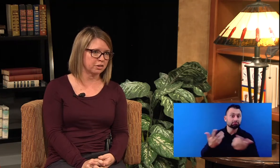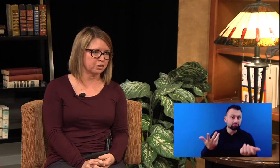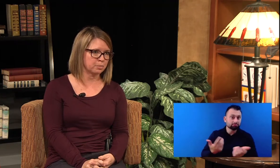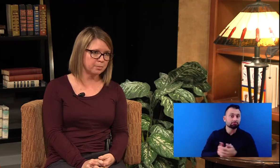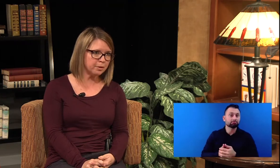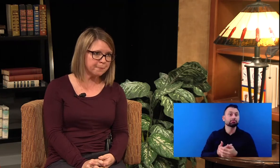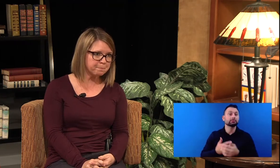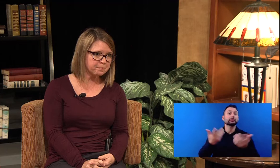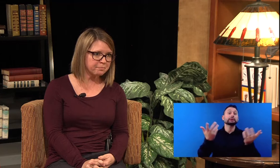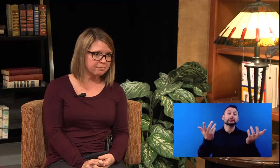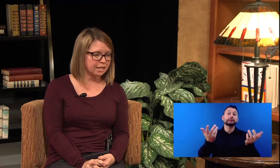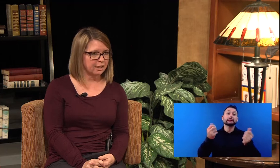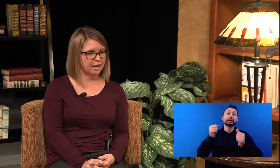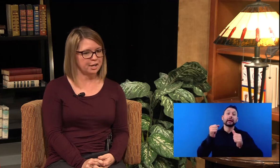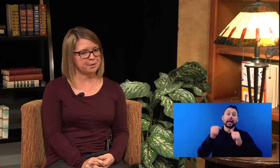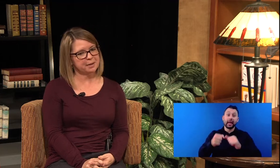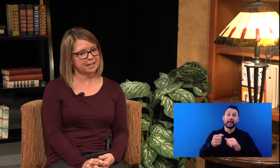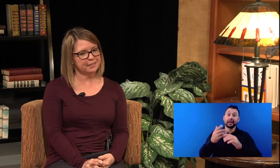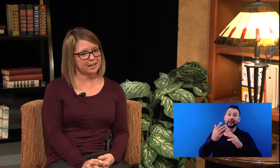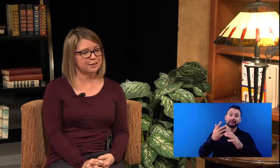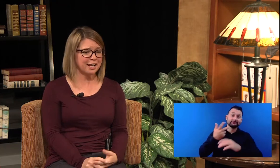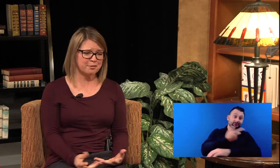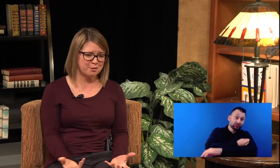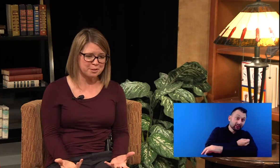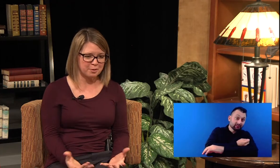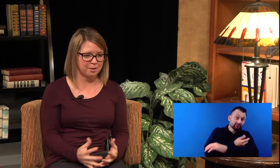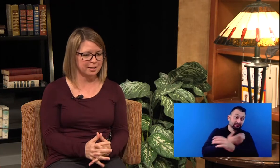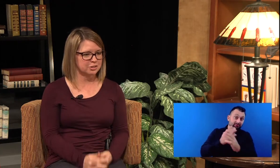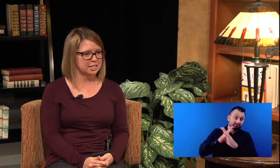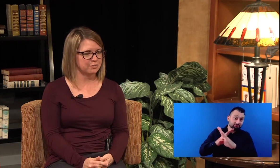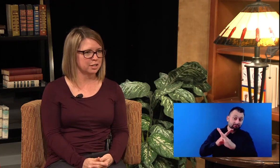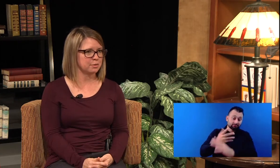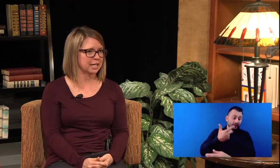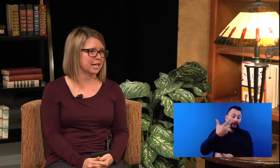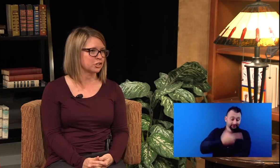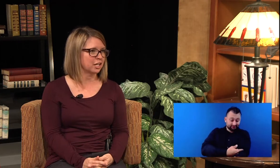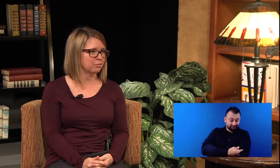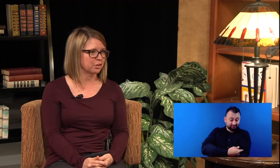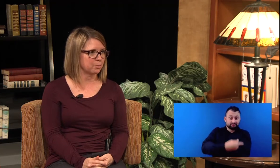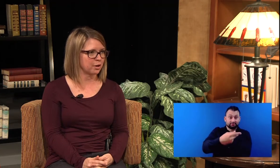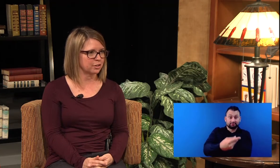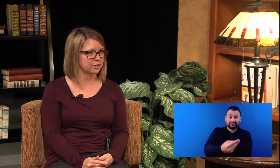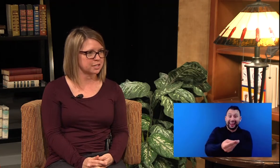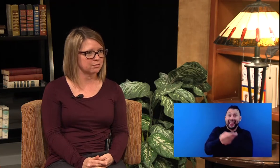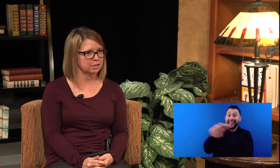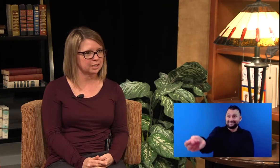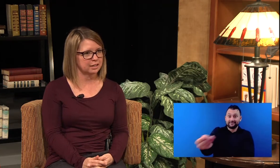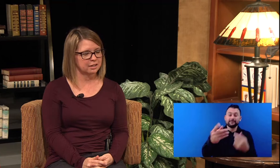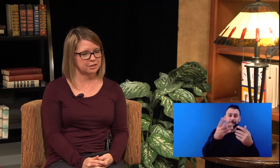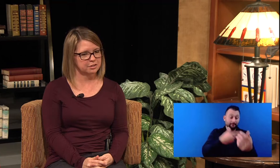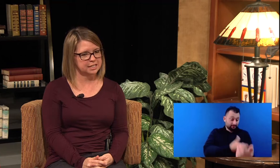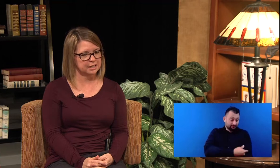other people. And then I always recommend just having communication with your partners and really understanding,